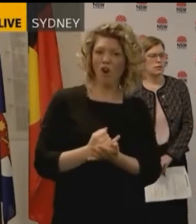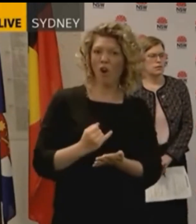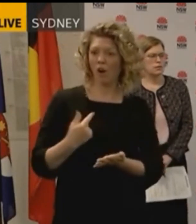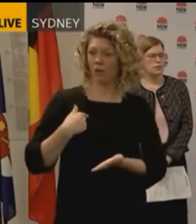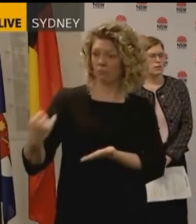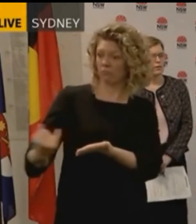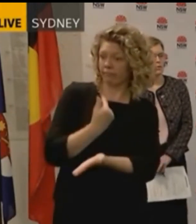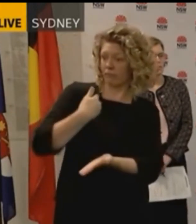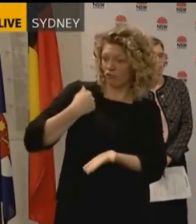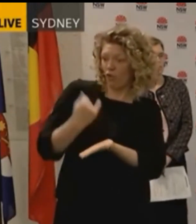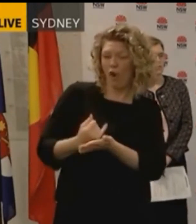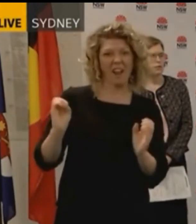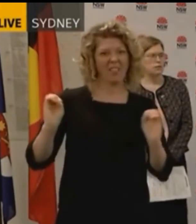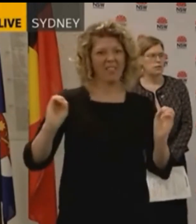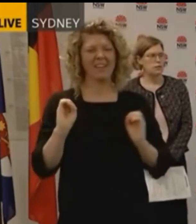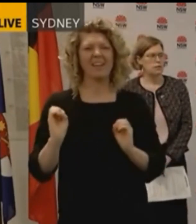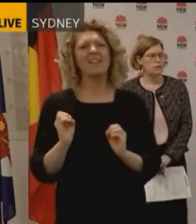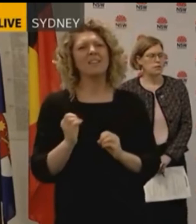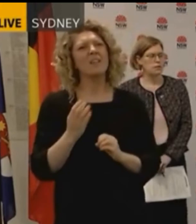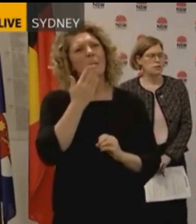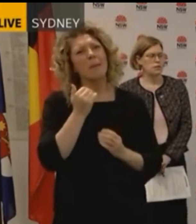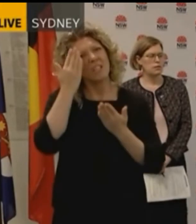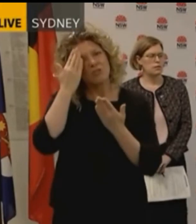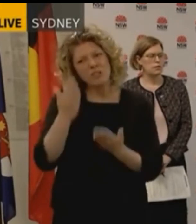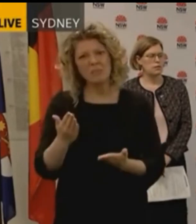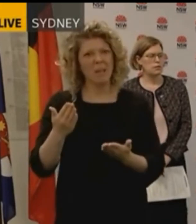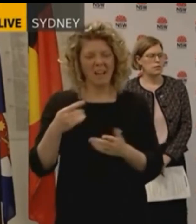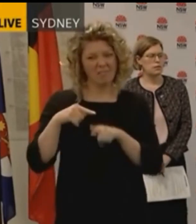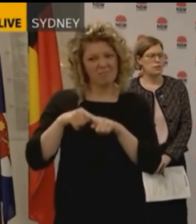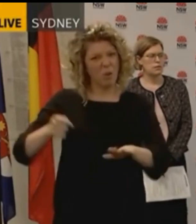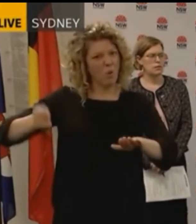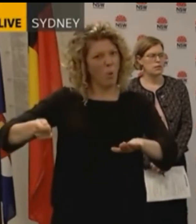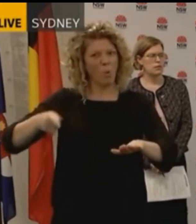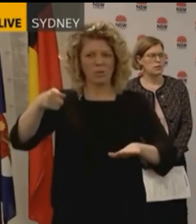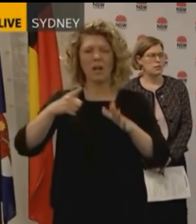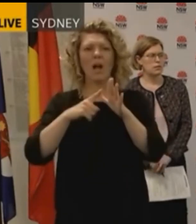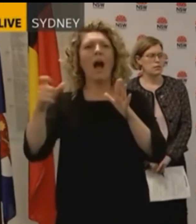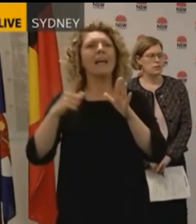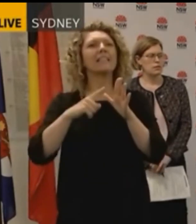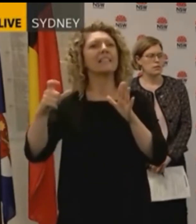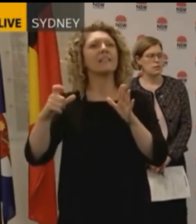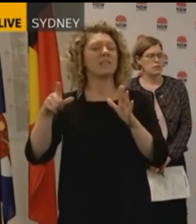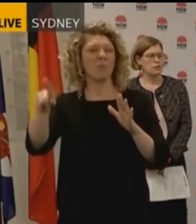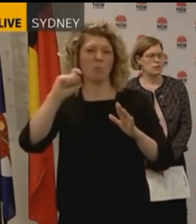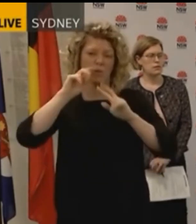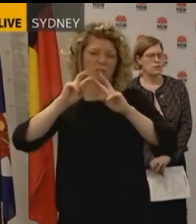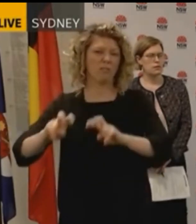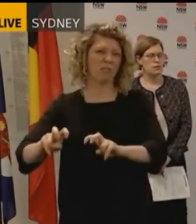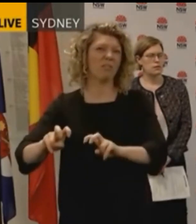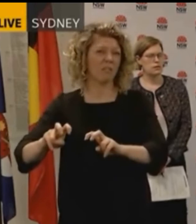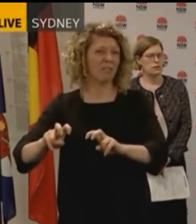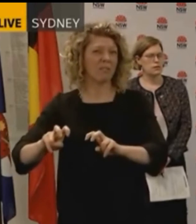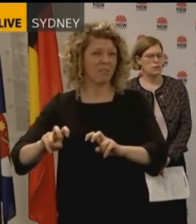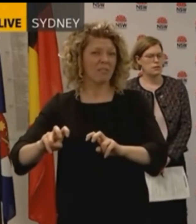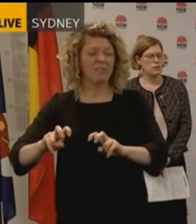I haven't been accused of doing anything wrong, and I just ask everybody to respect the process, let the ICAC do their job, and let them make sure